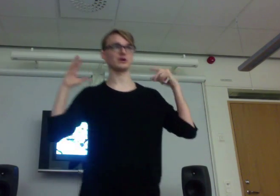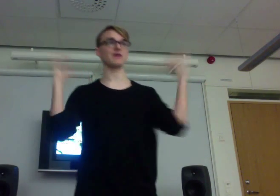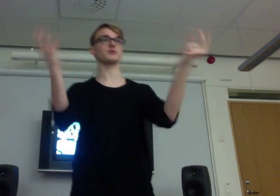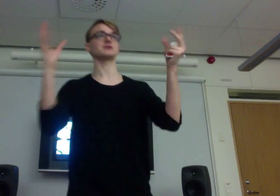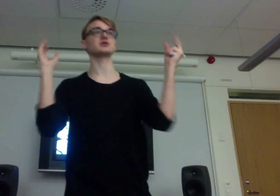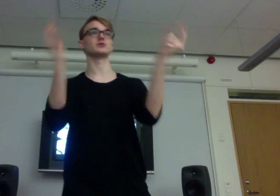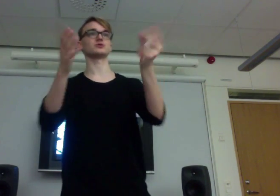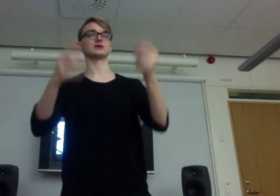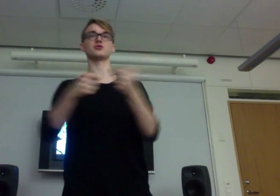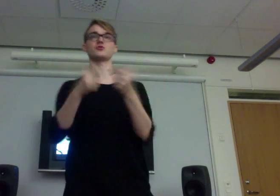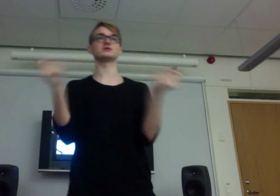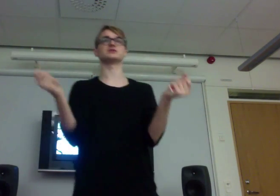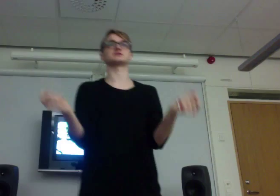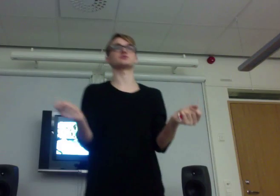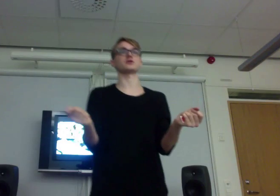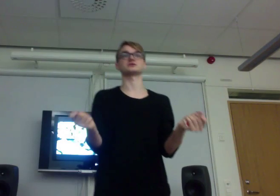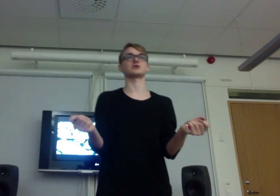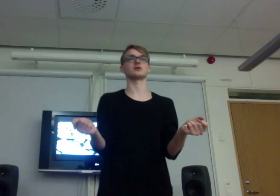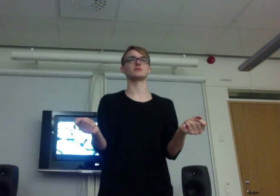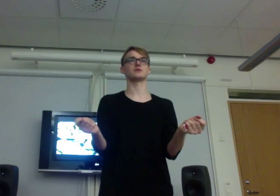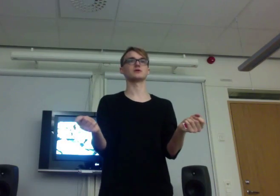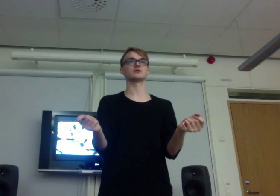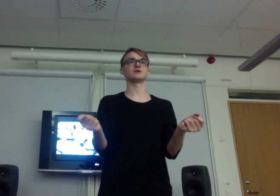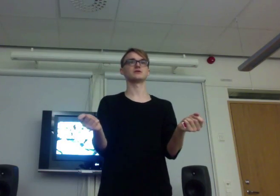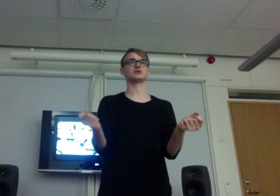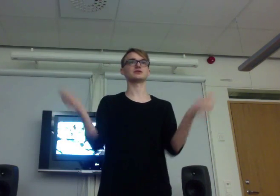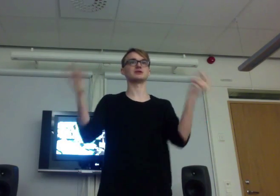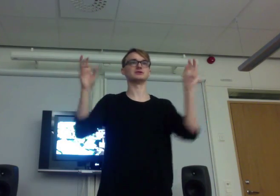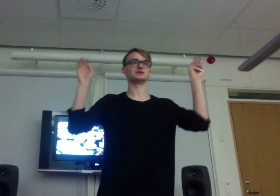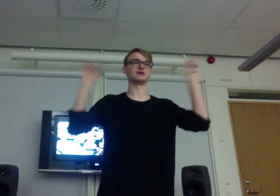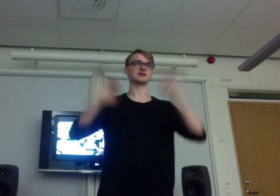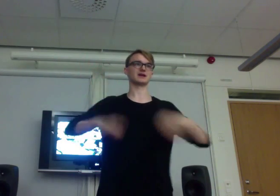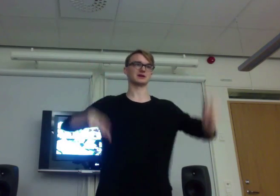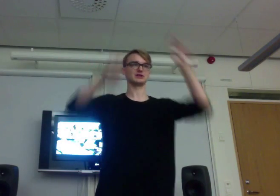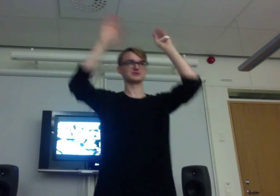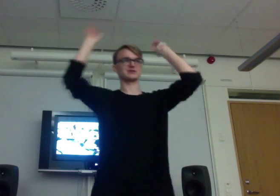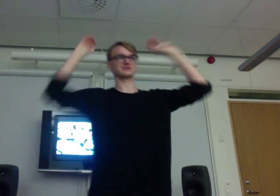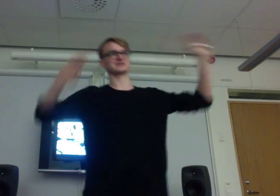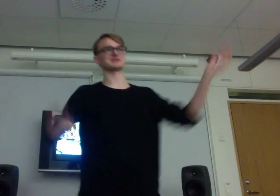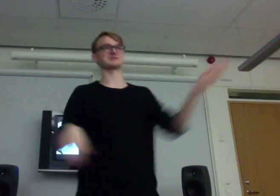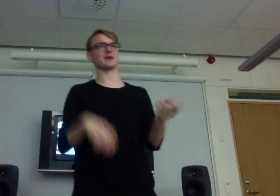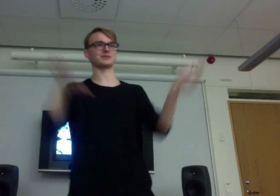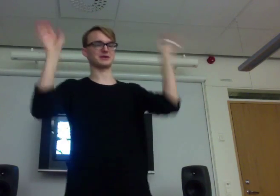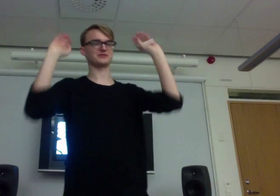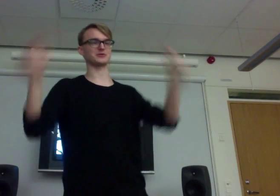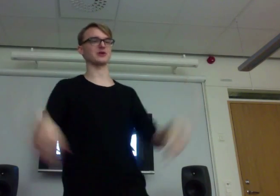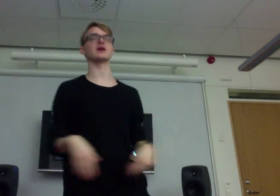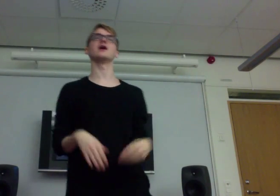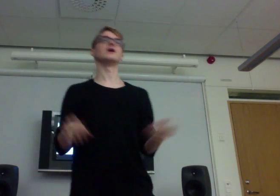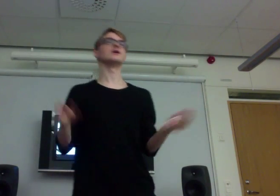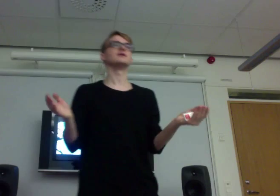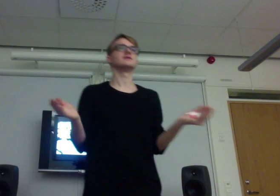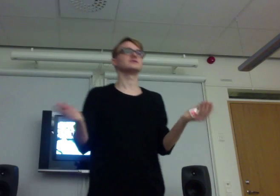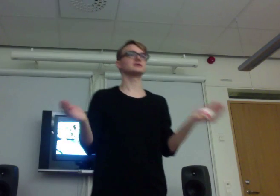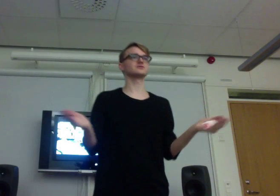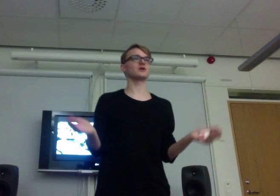everybody's commuting. The 3G doesn't work in Stockholm. Not even in, like, internet capital of the world. It doesn't work.